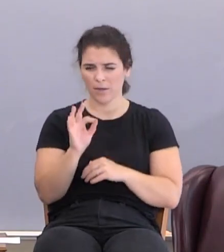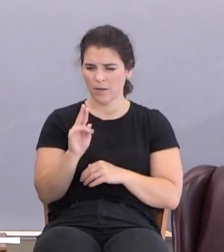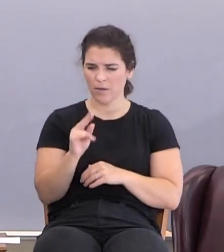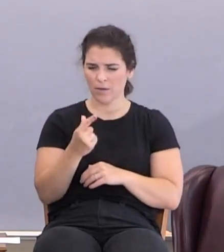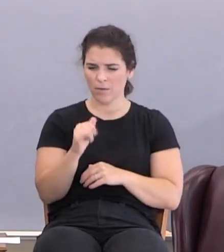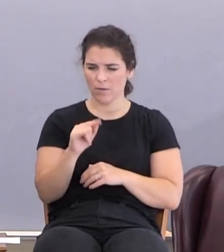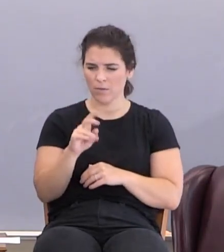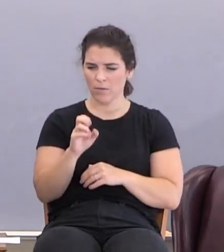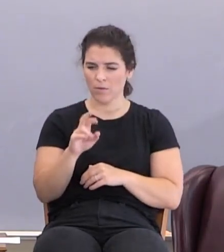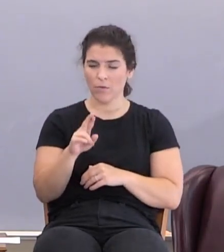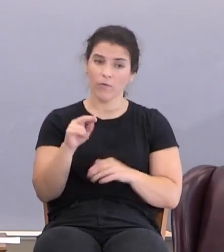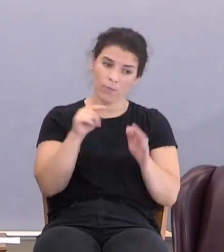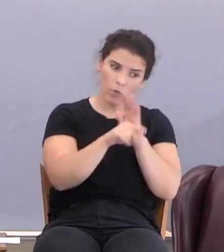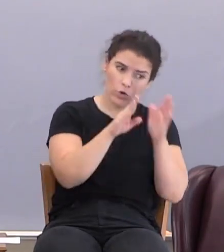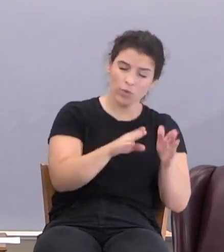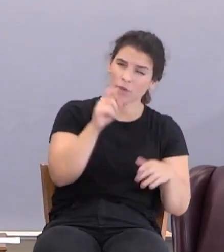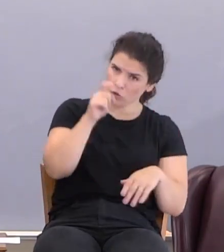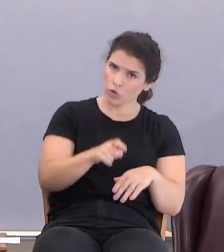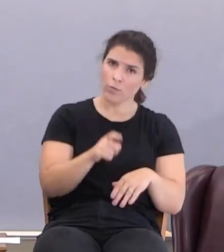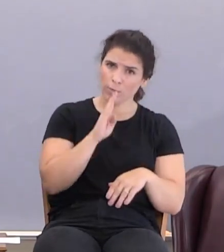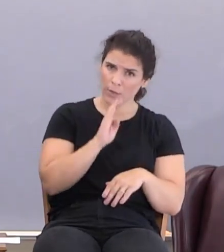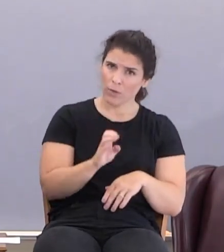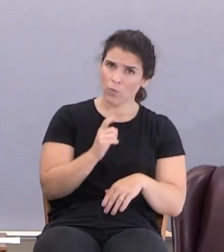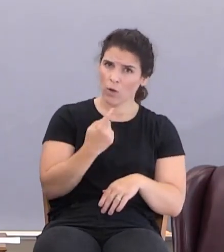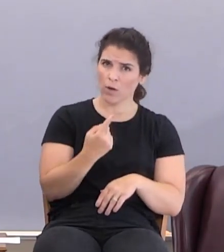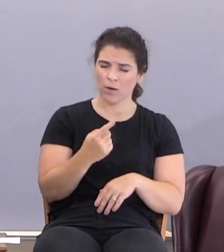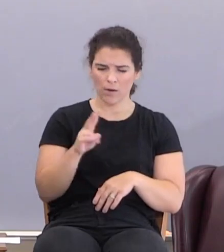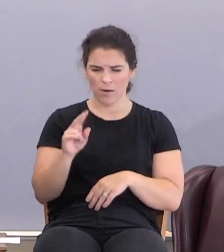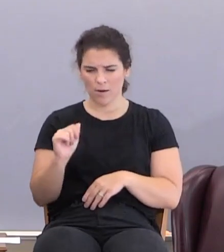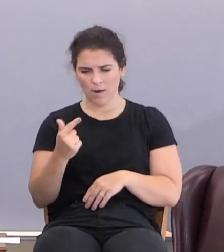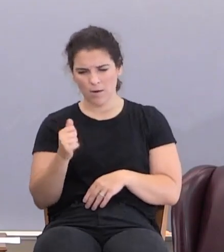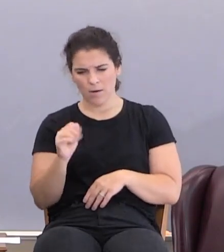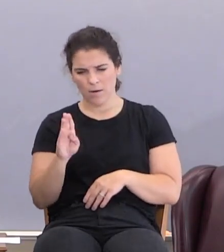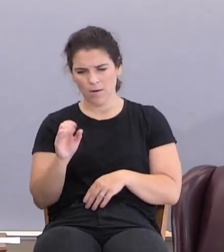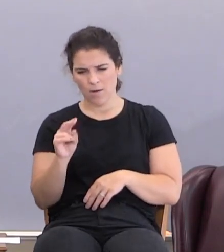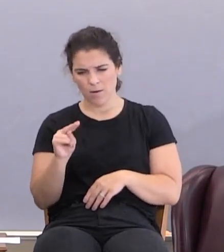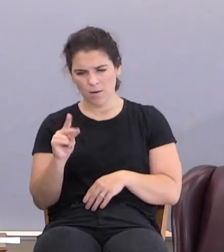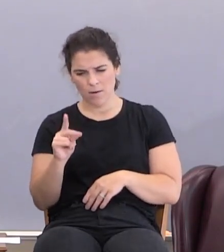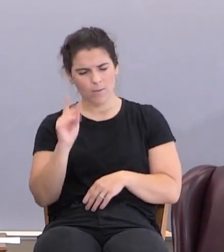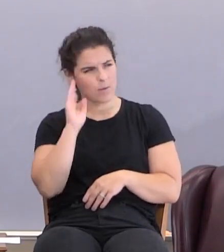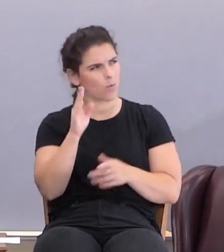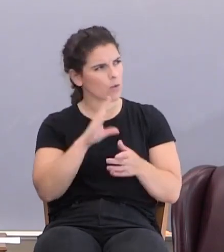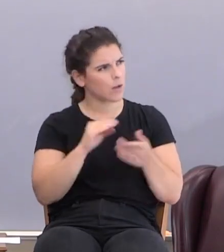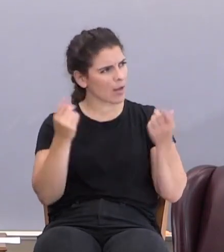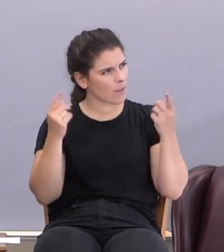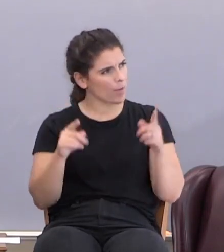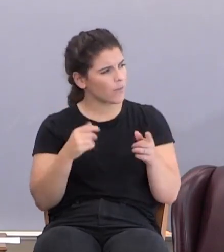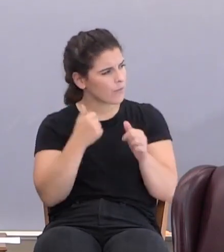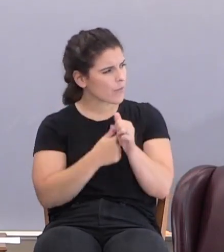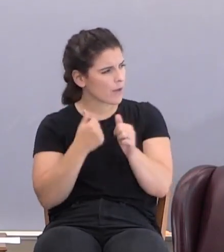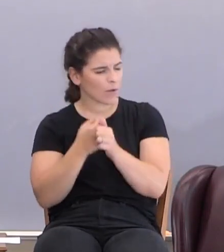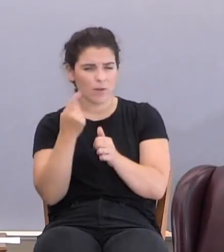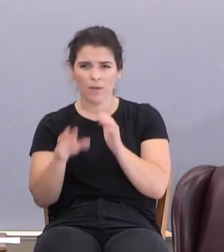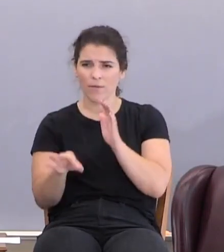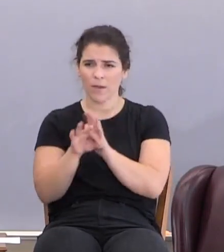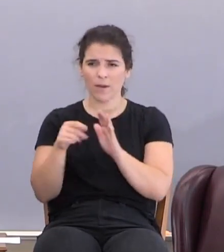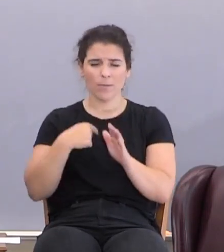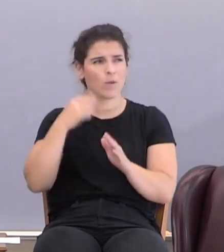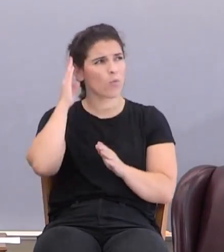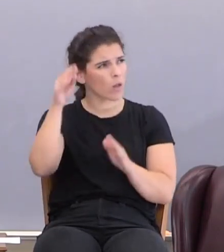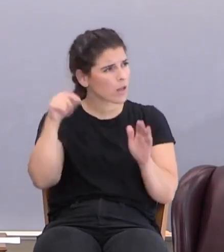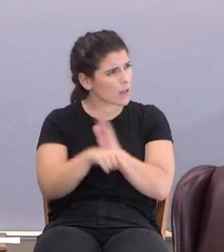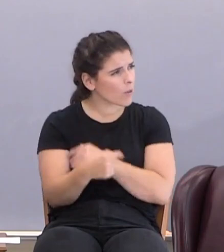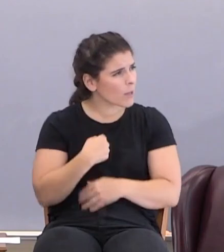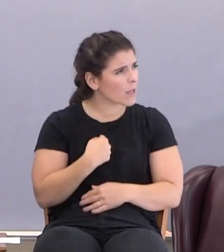I mean, he's a murderer. He ought to be a fugitive. And a vagabond in the earth. And it shall come to pass that everyone that findeth me shall slay me.